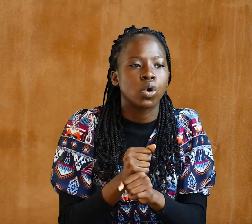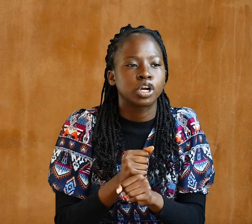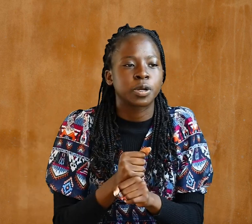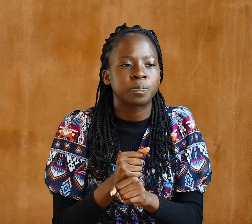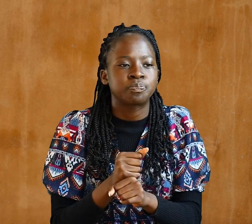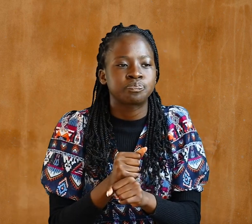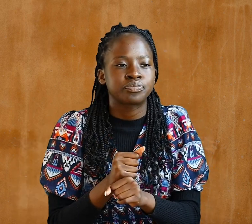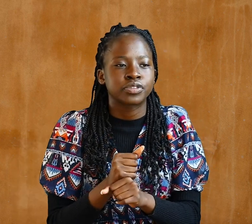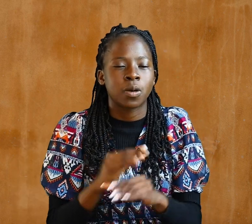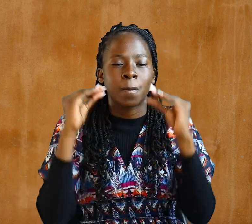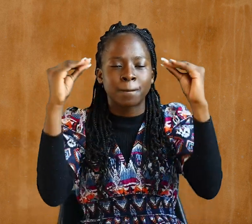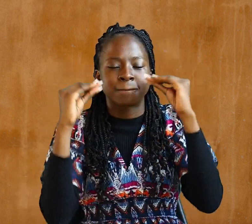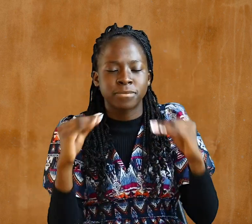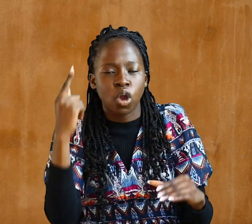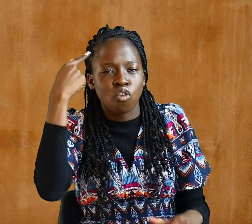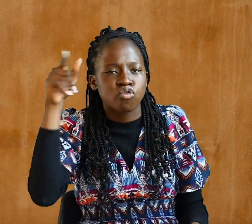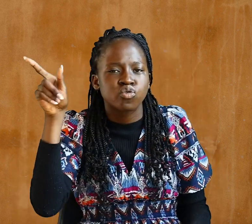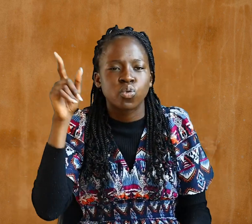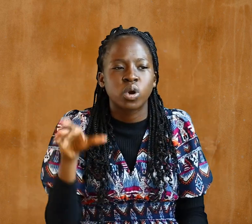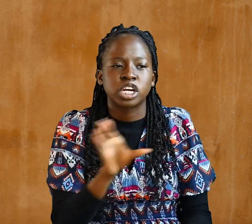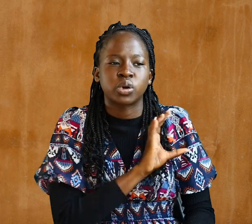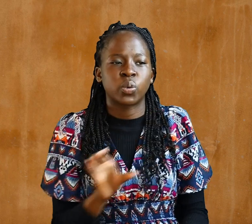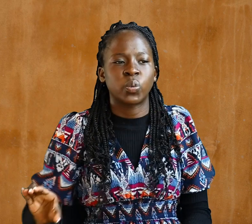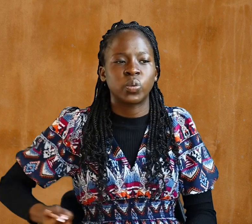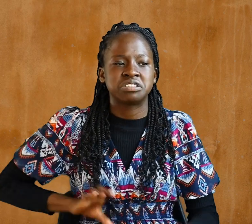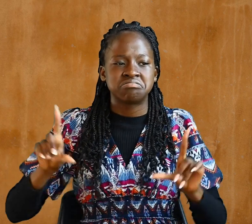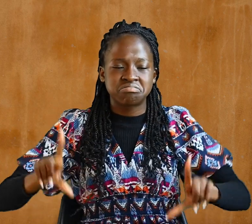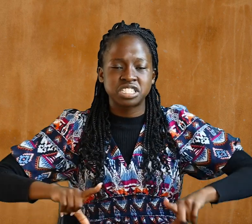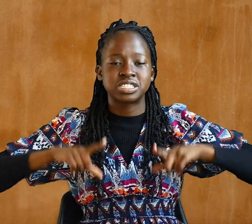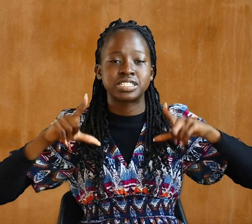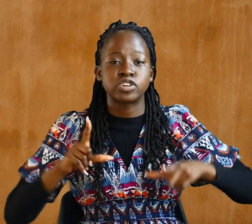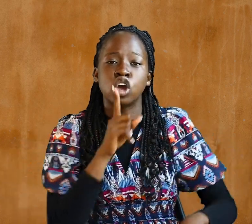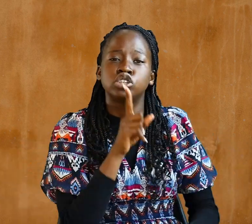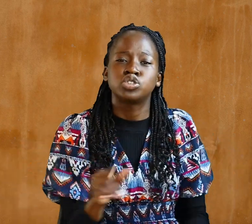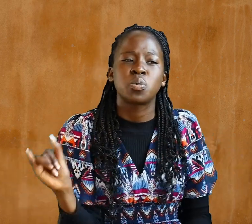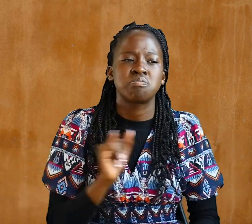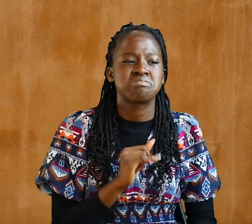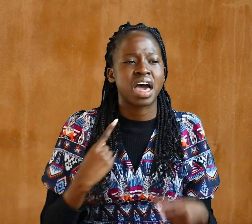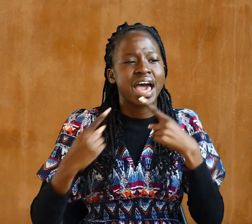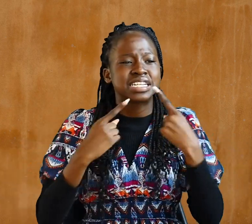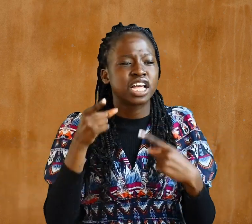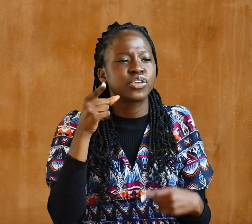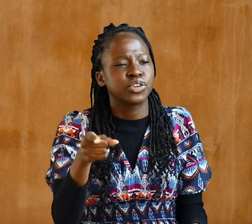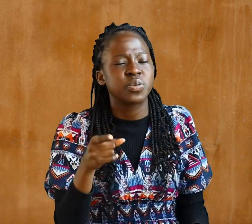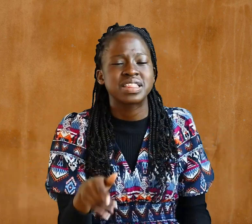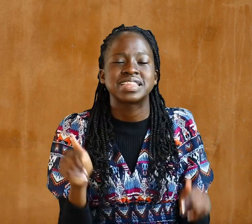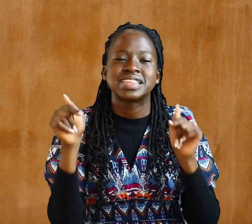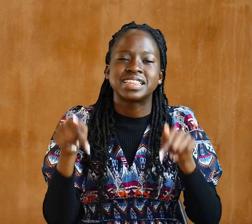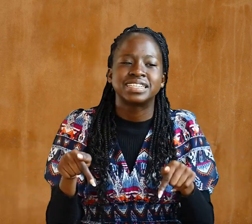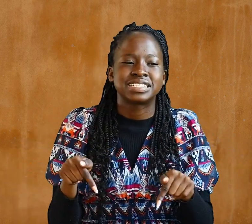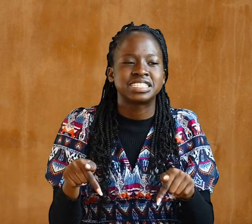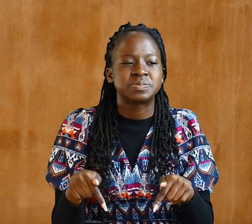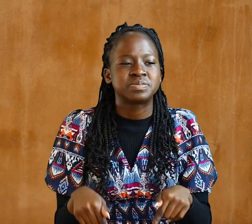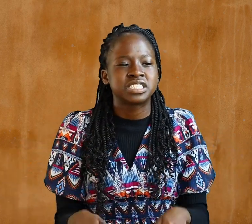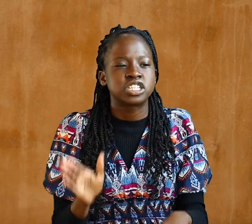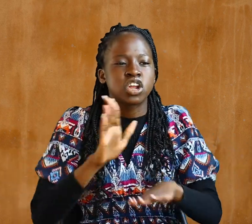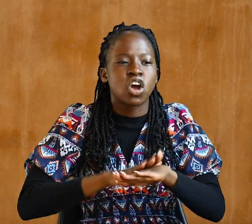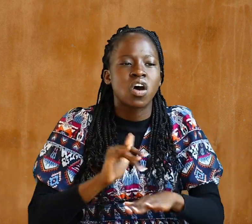Instructions for Christian Living So I tell you this And insist